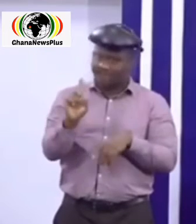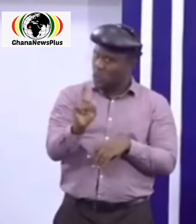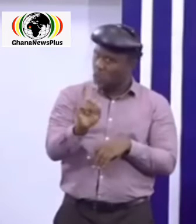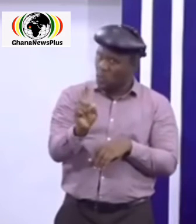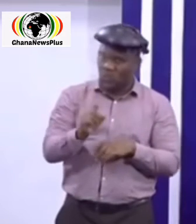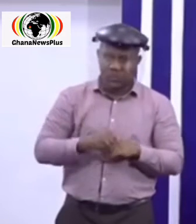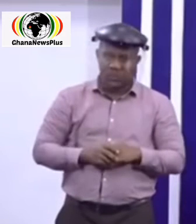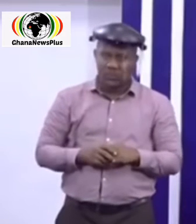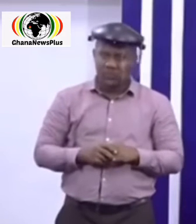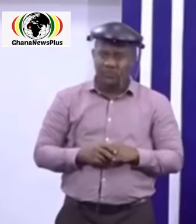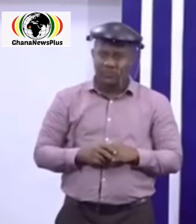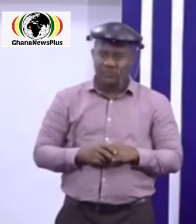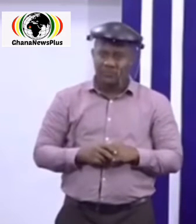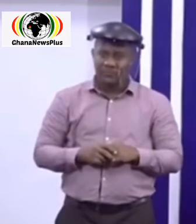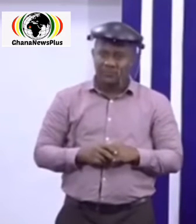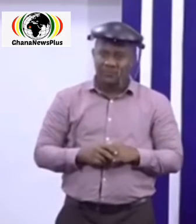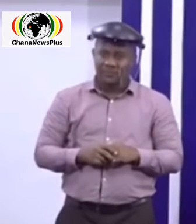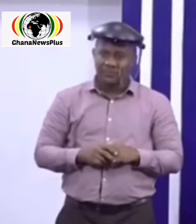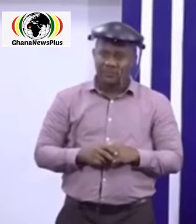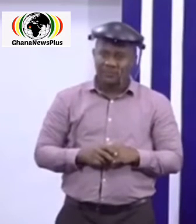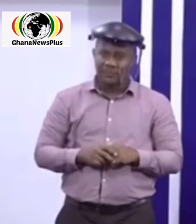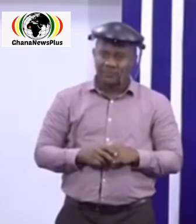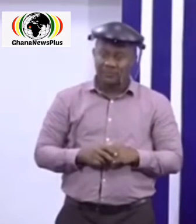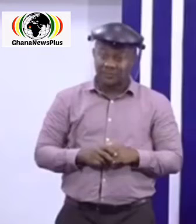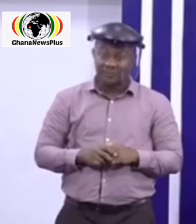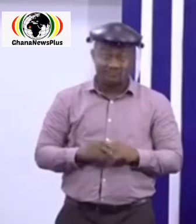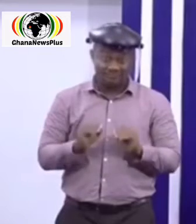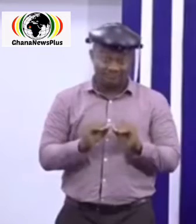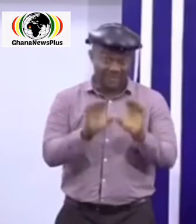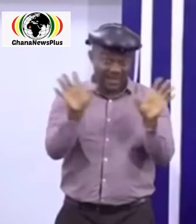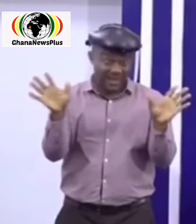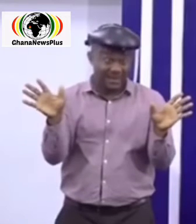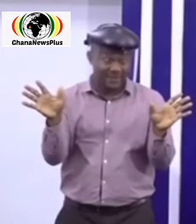i hope it's clear